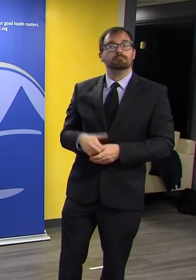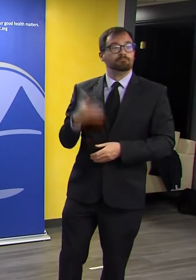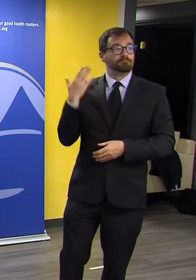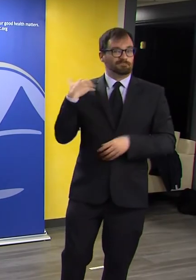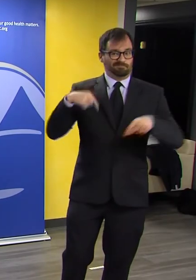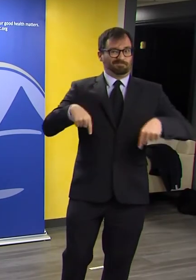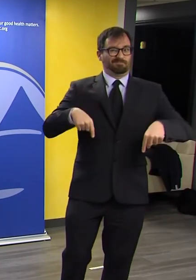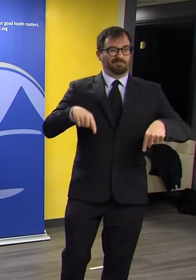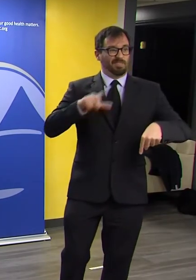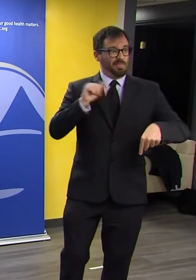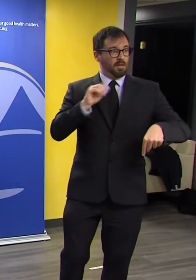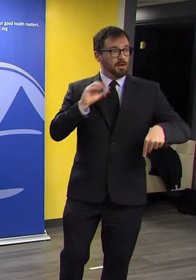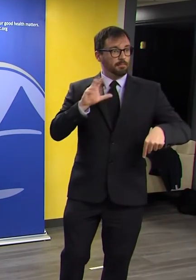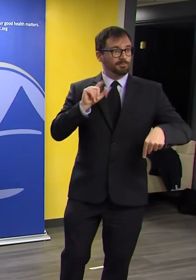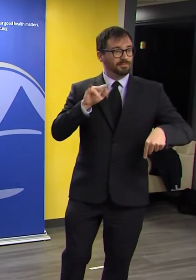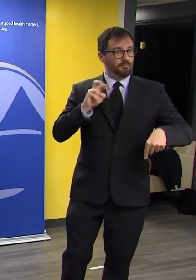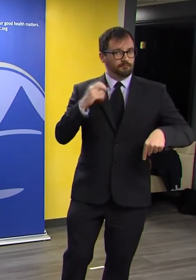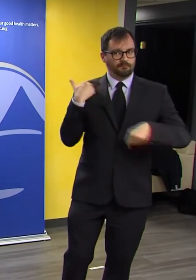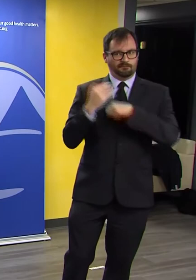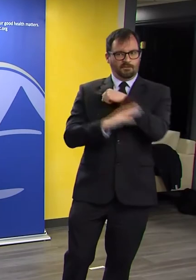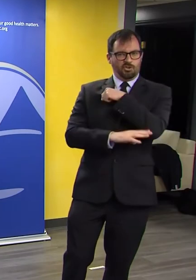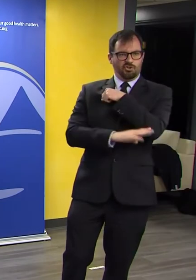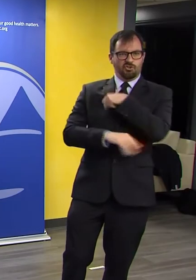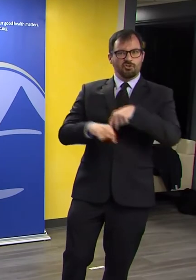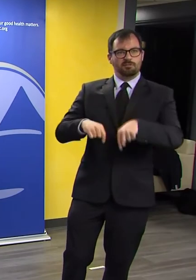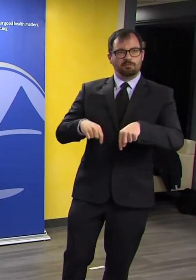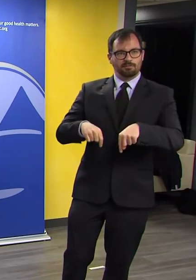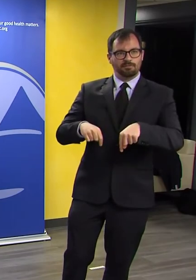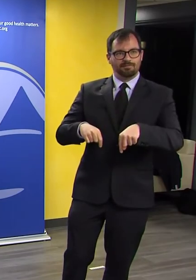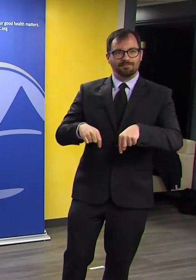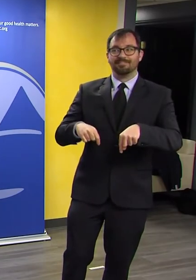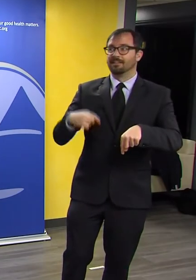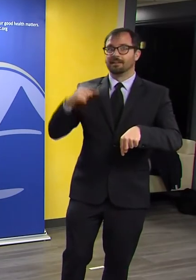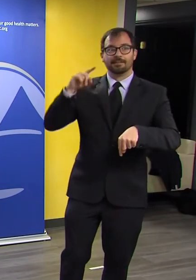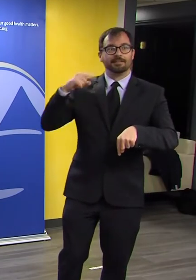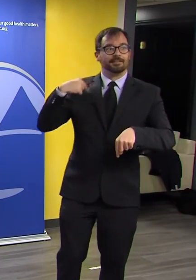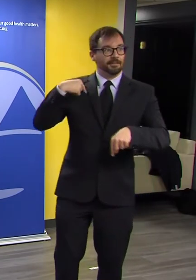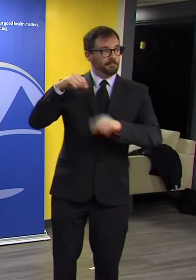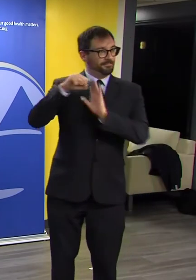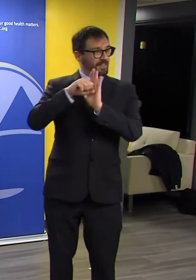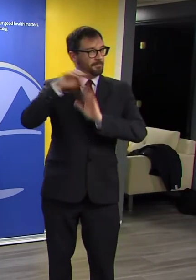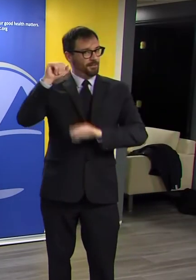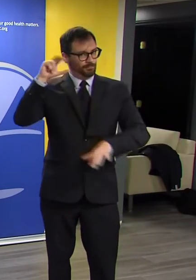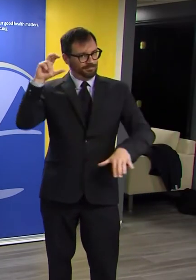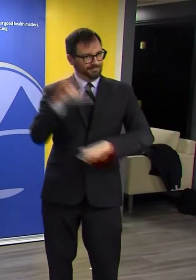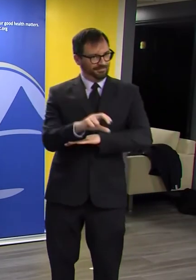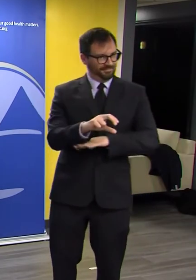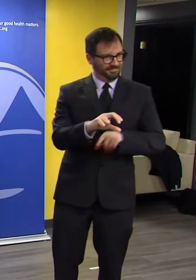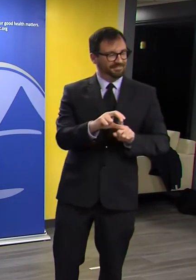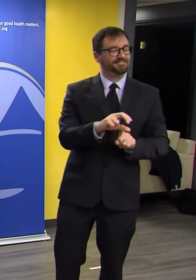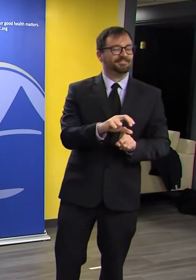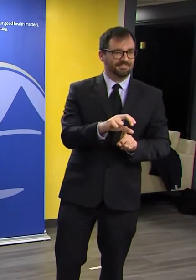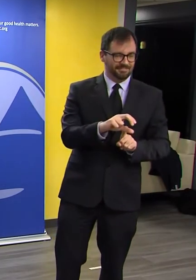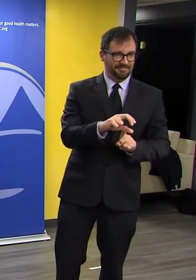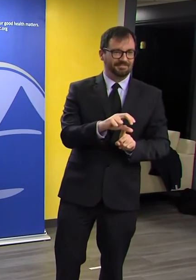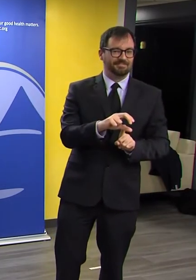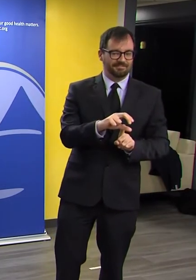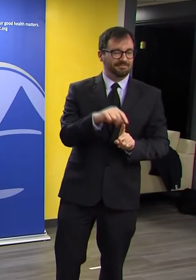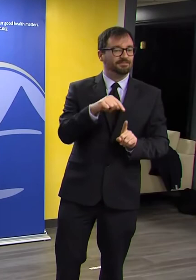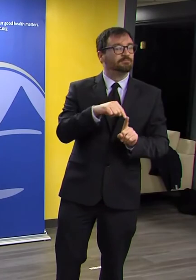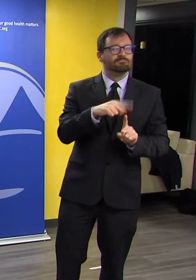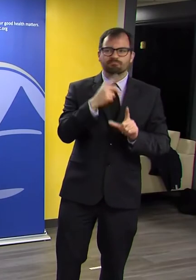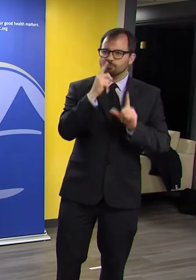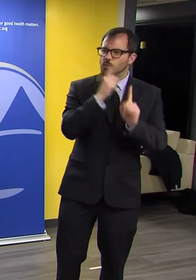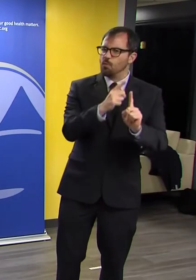grants to ensure that you could continue lifting up your community. So I can't tell you how much you're going to get next week, but next year,